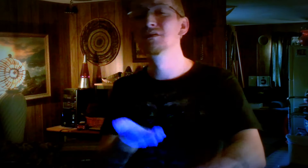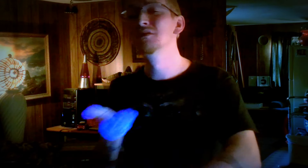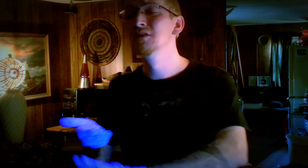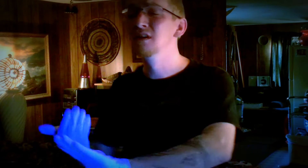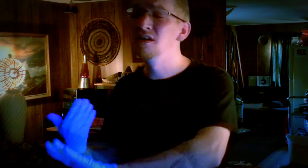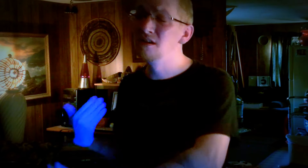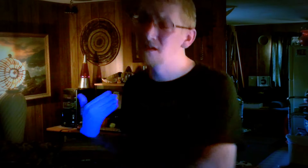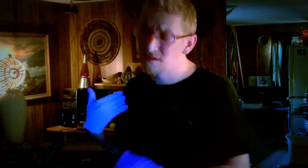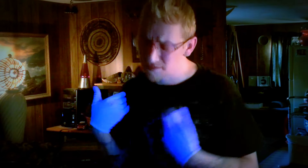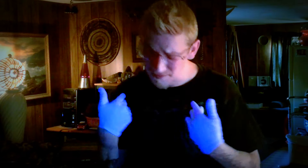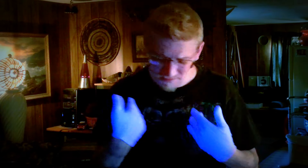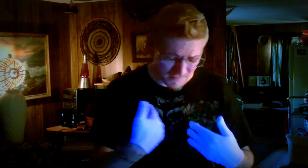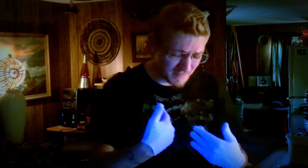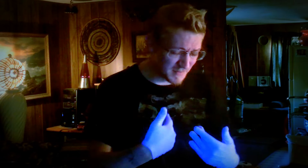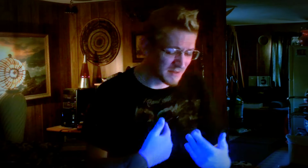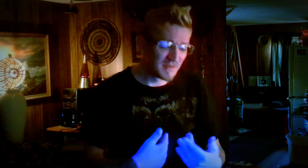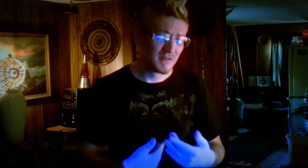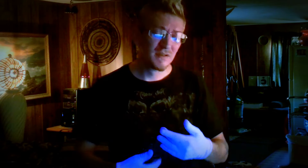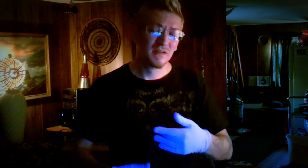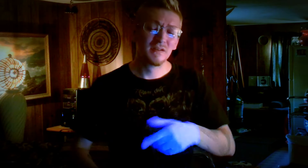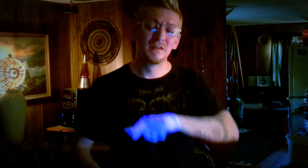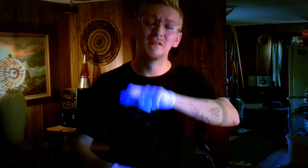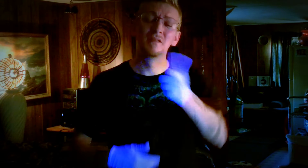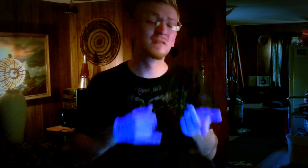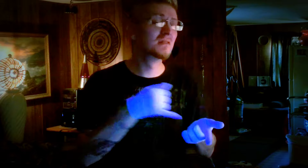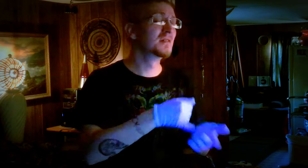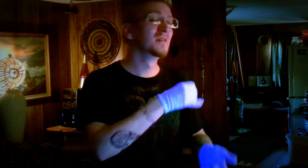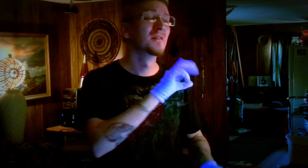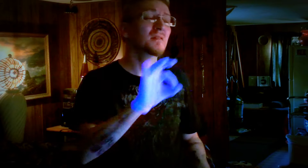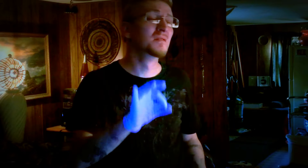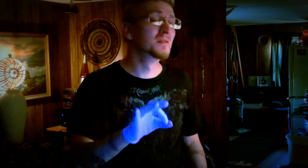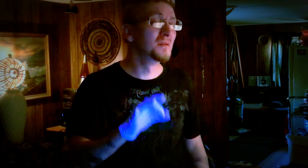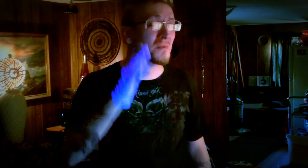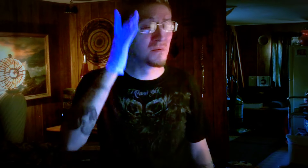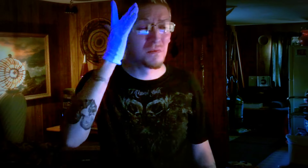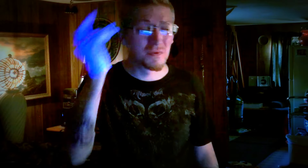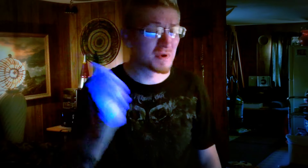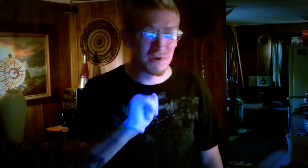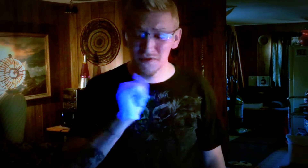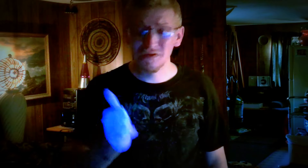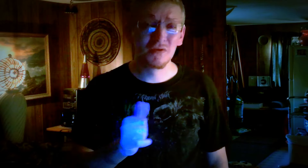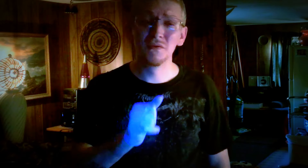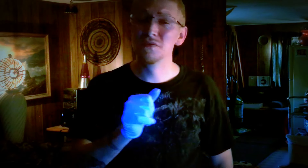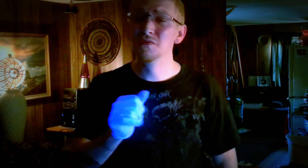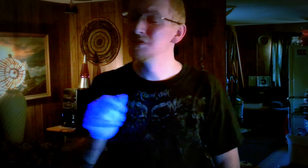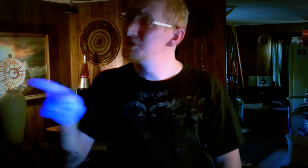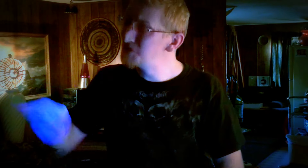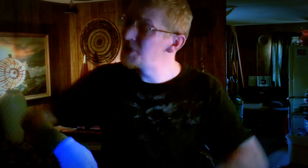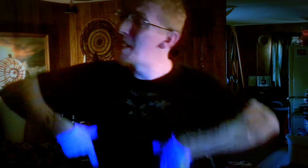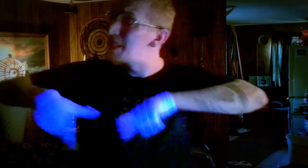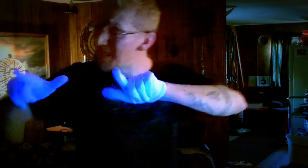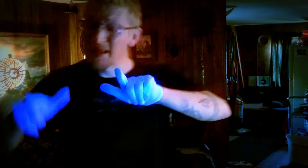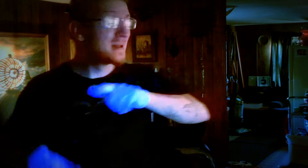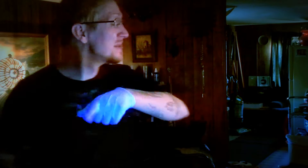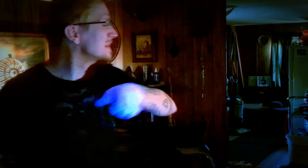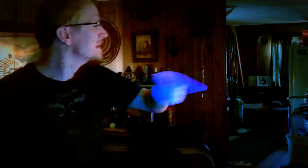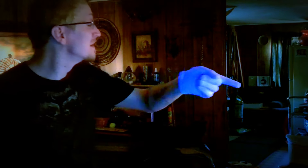you have So take it off, why don't you let them go We all need